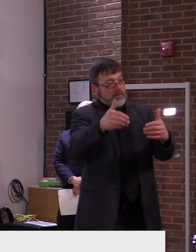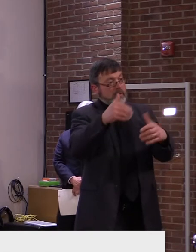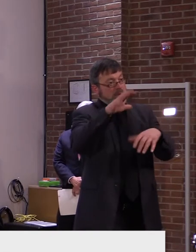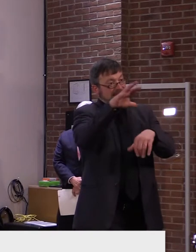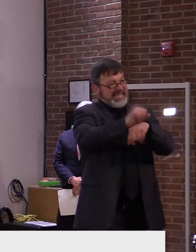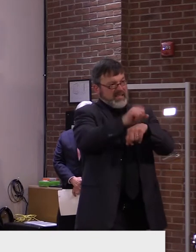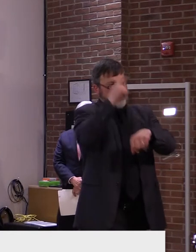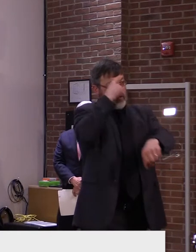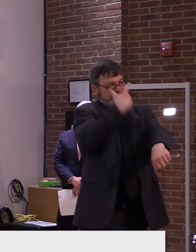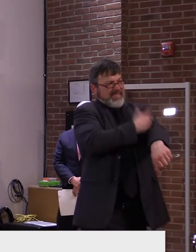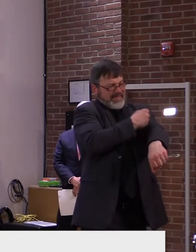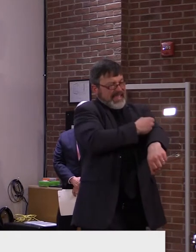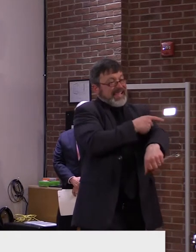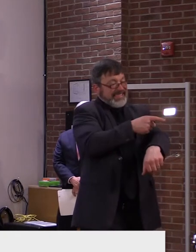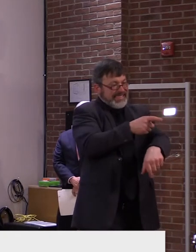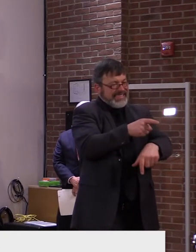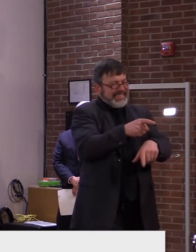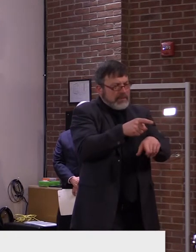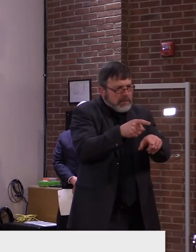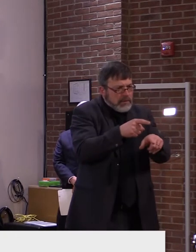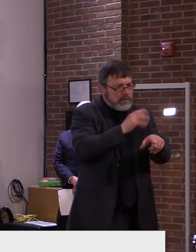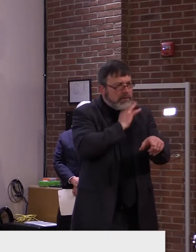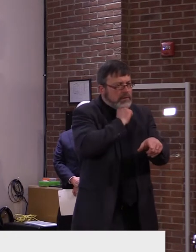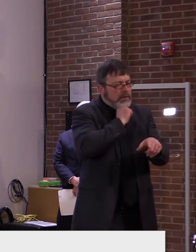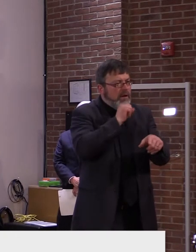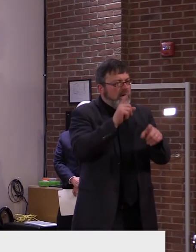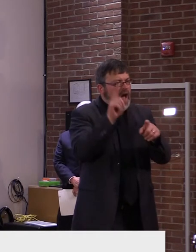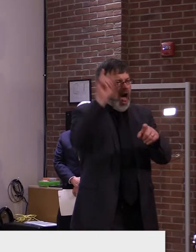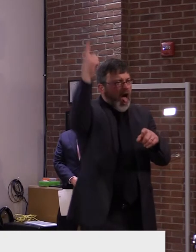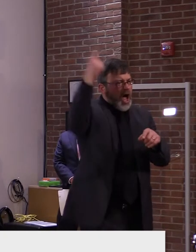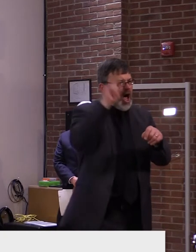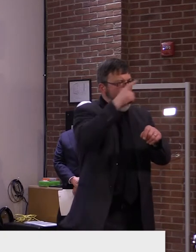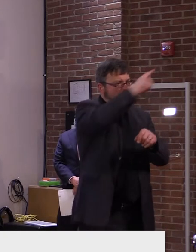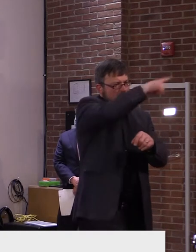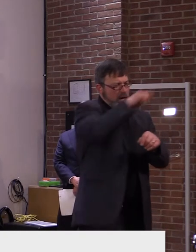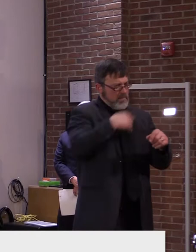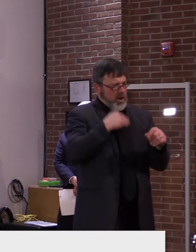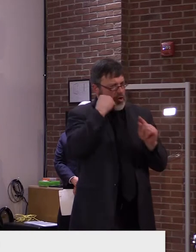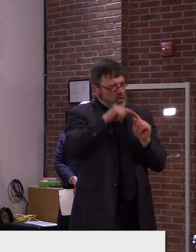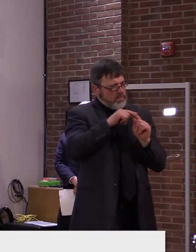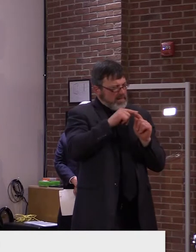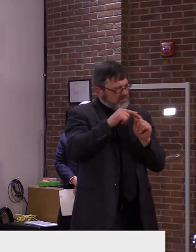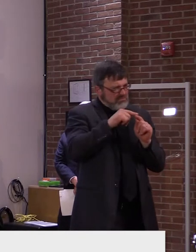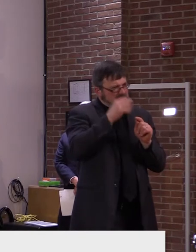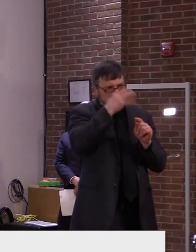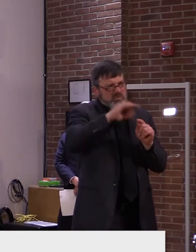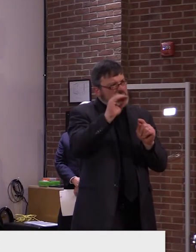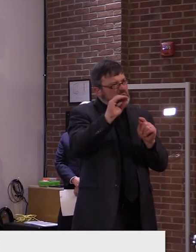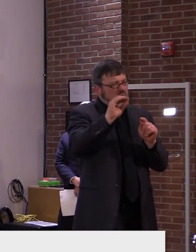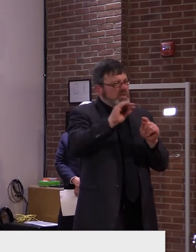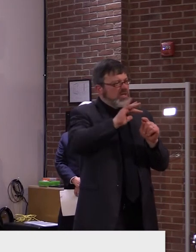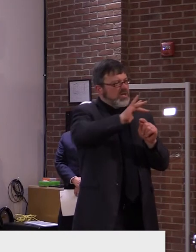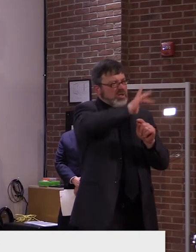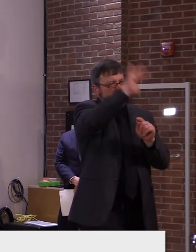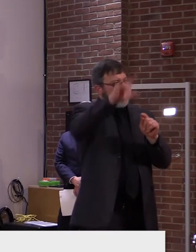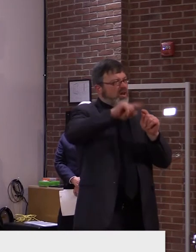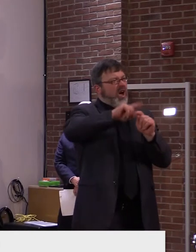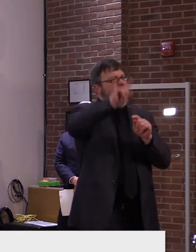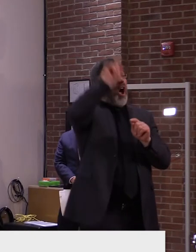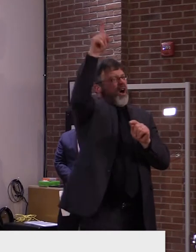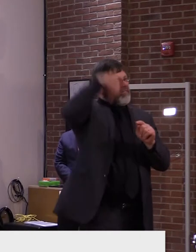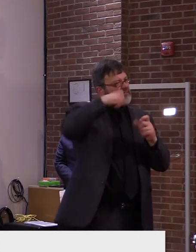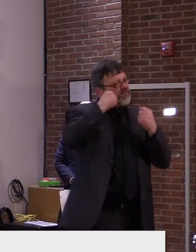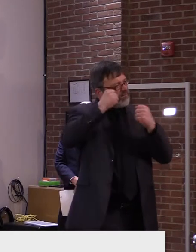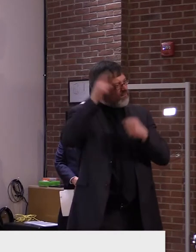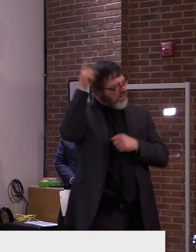we're also hearing that there have been people from Chittenden County who've been scheduled in Windsor County. Um, a lot of people are saying that the people at the call center